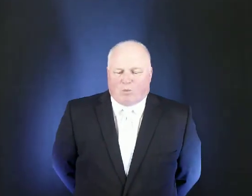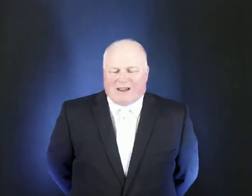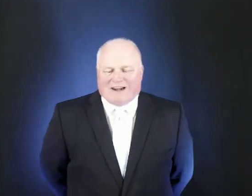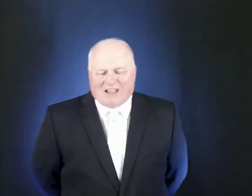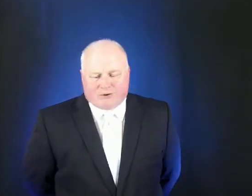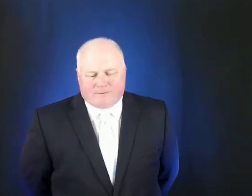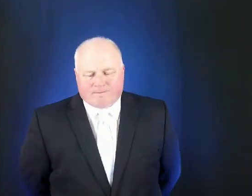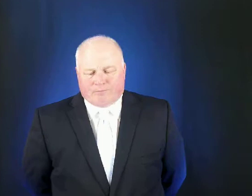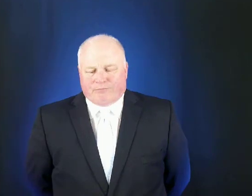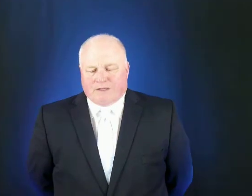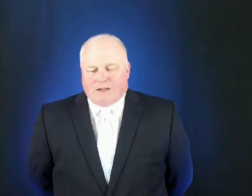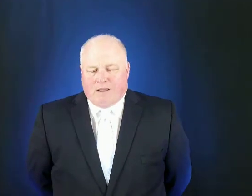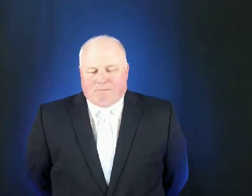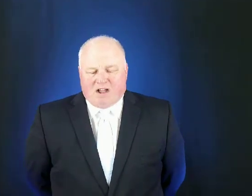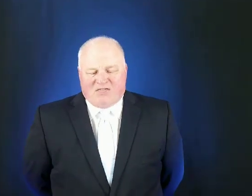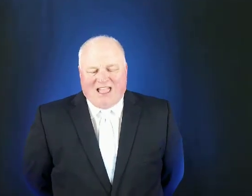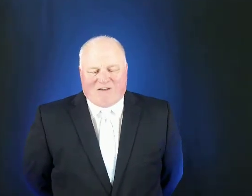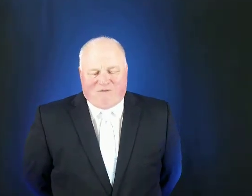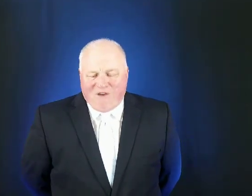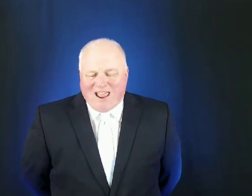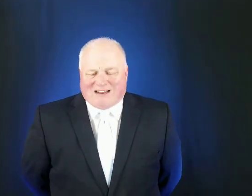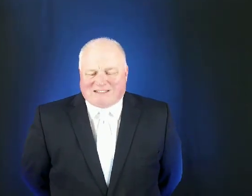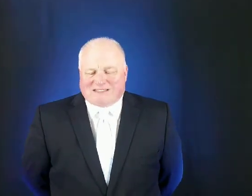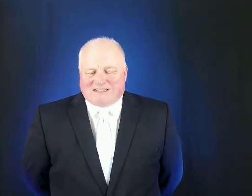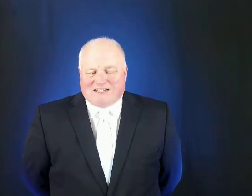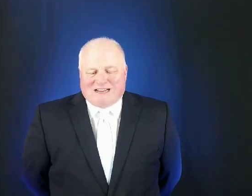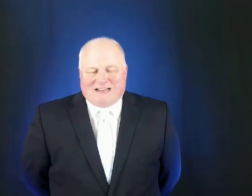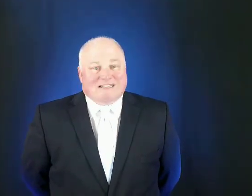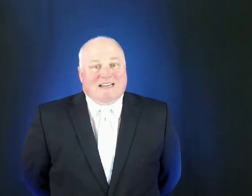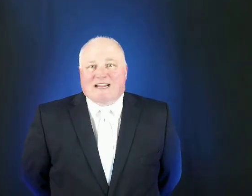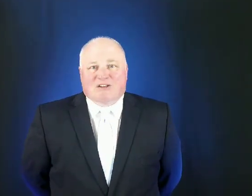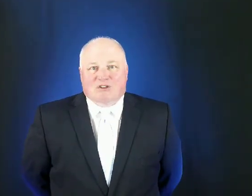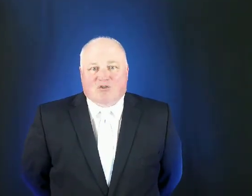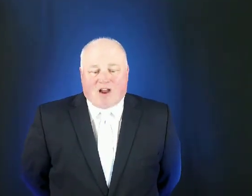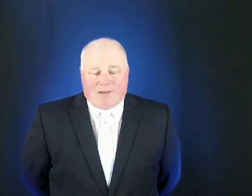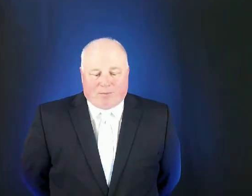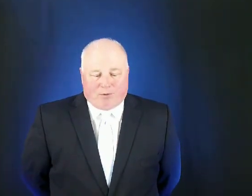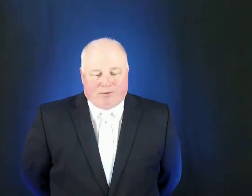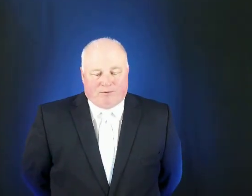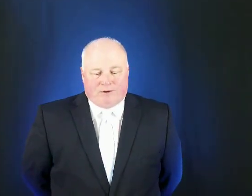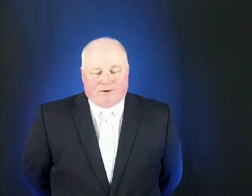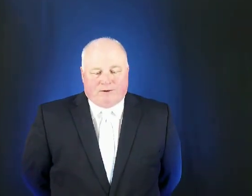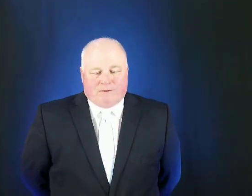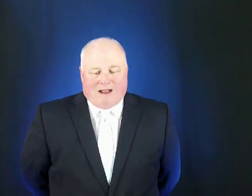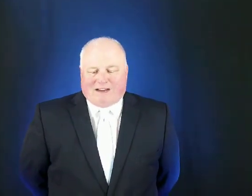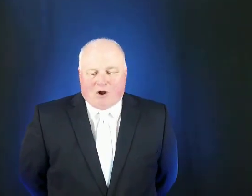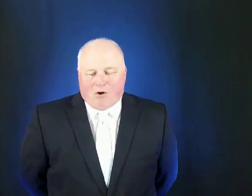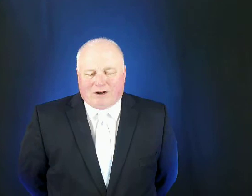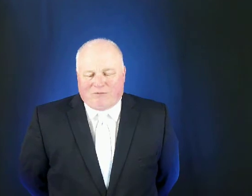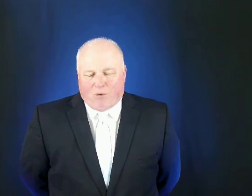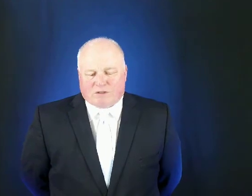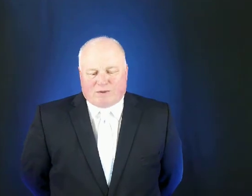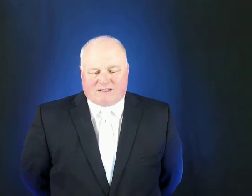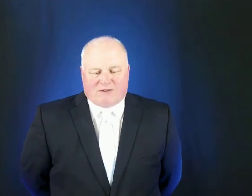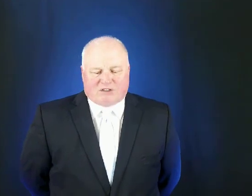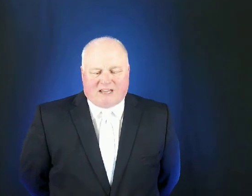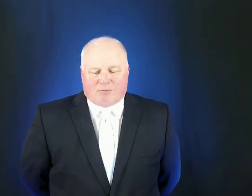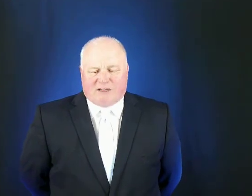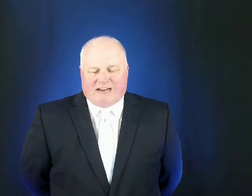wet leather but that face is indescribable I can hardly force myself to keep looking